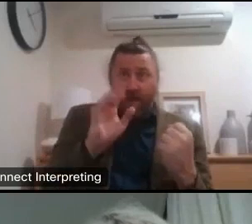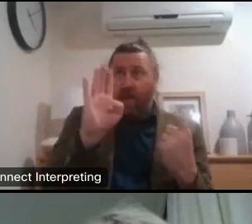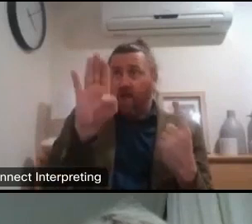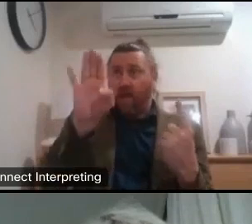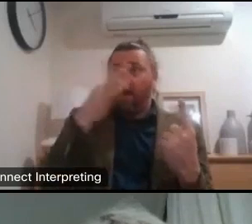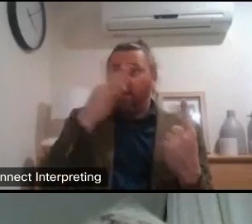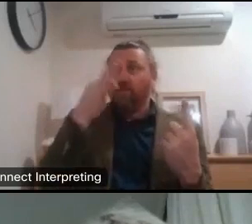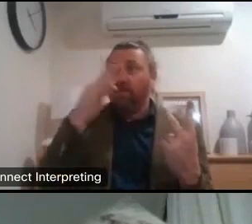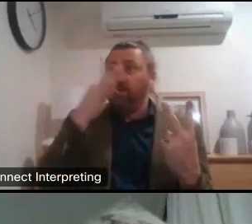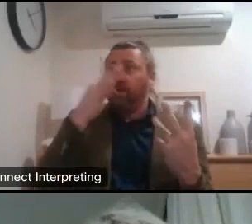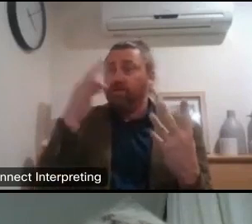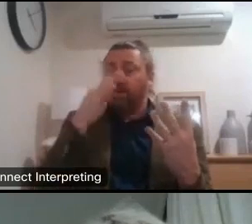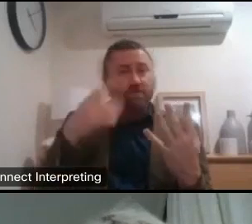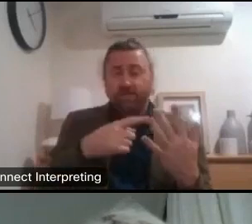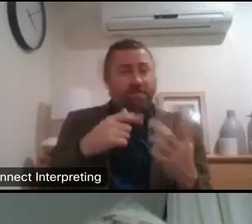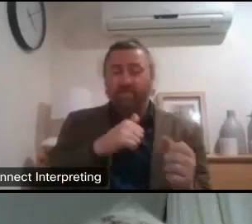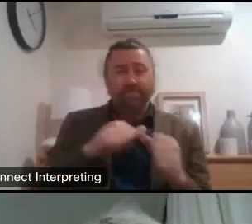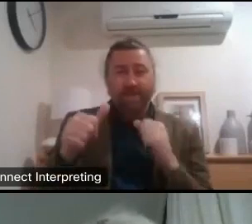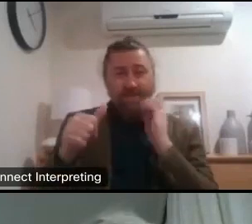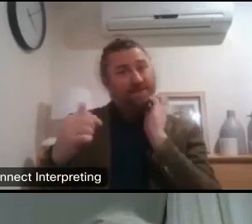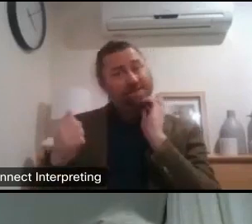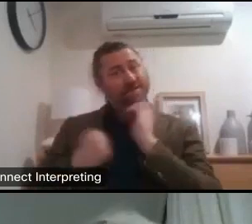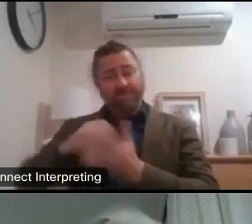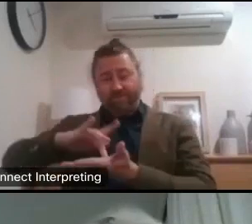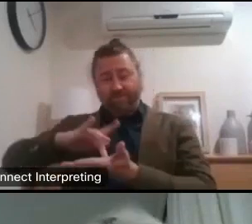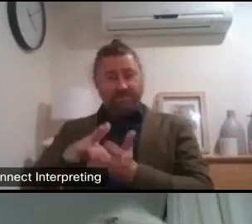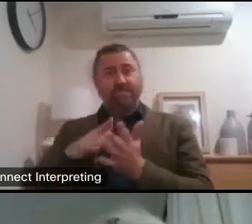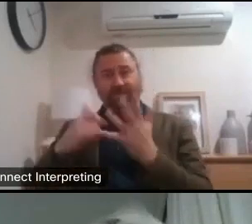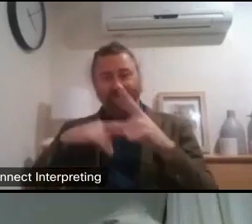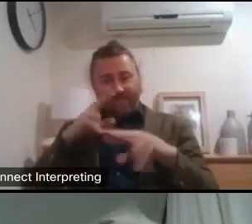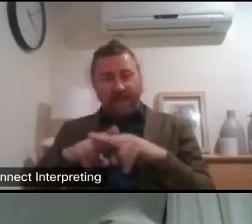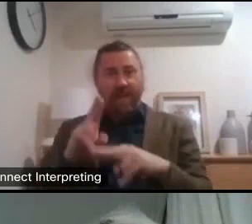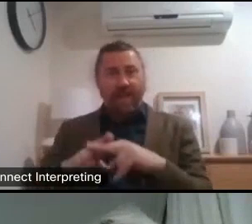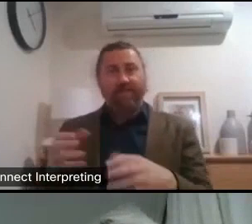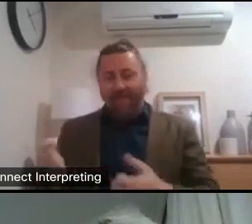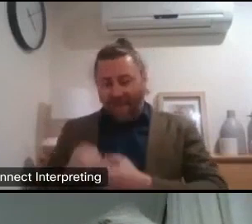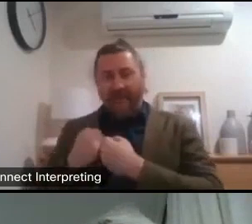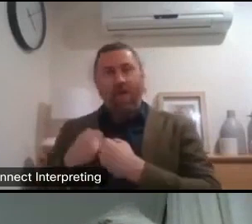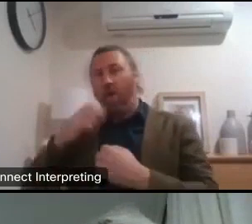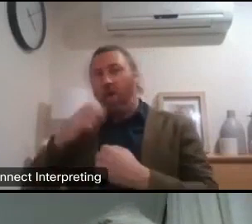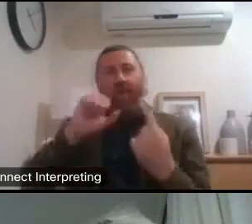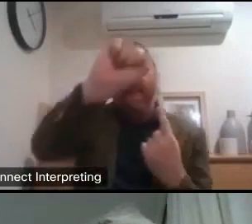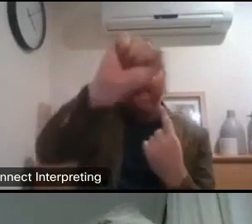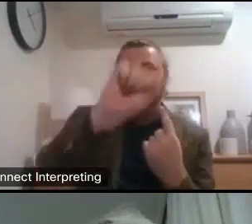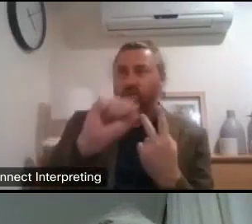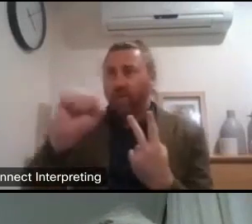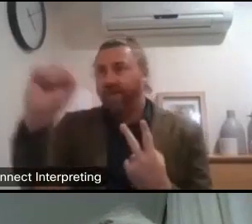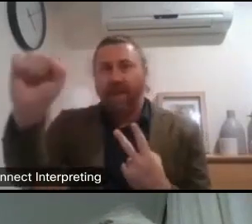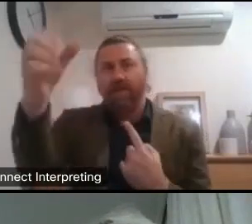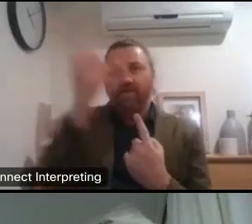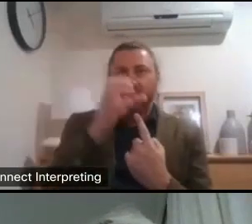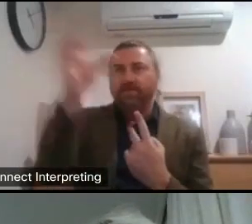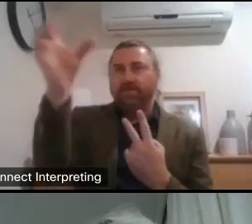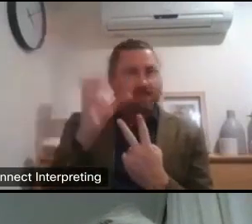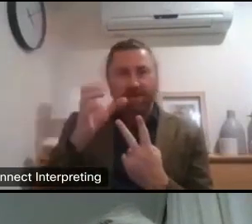whereas if we've got the central government people involved with ourselves from